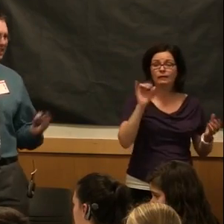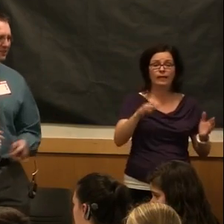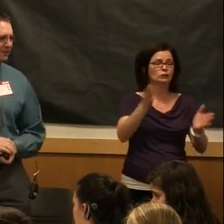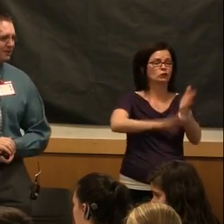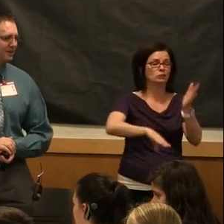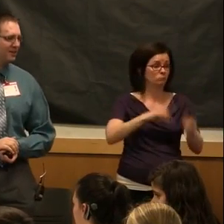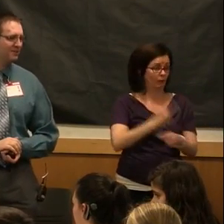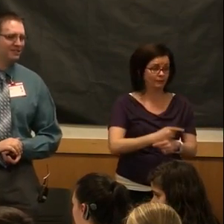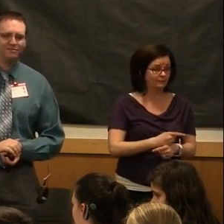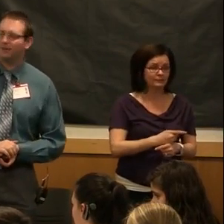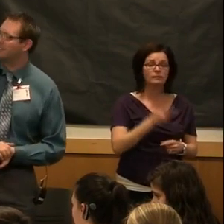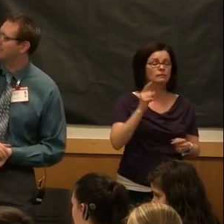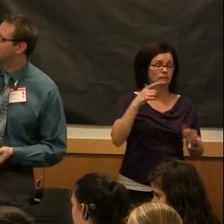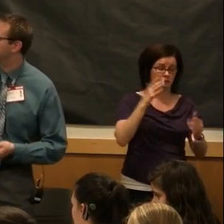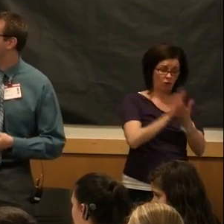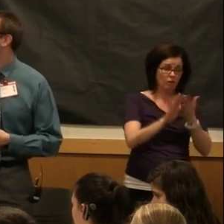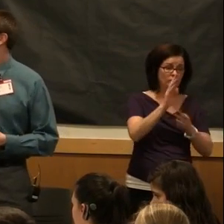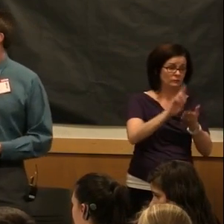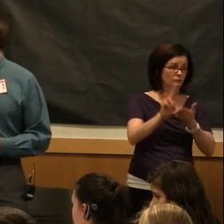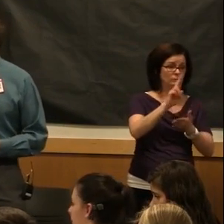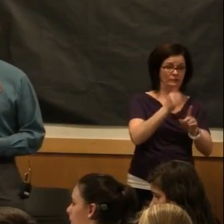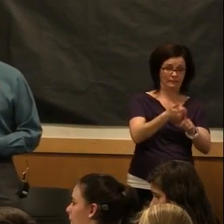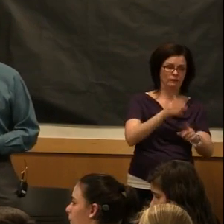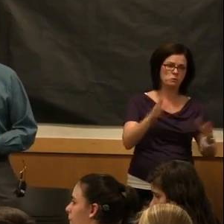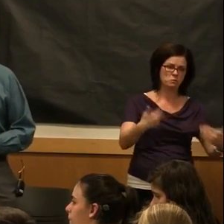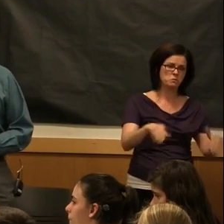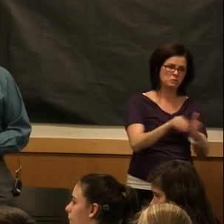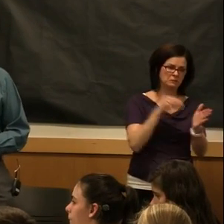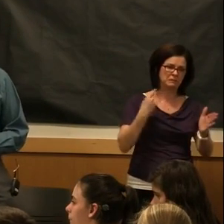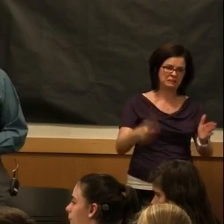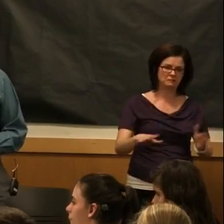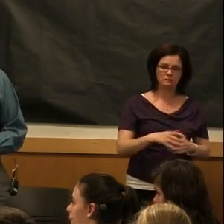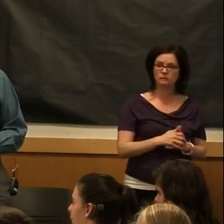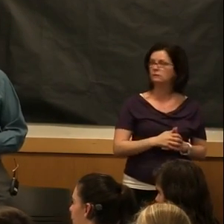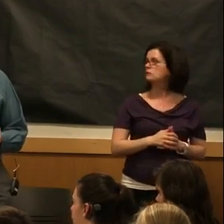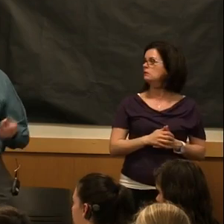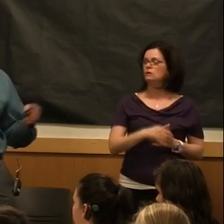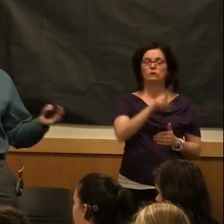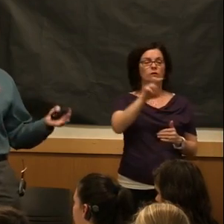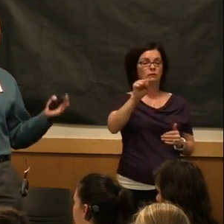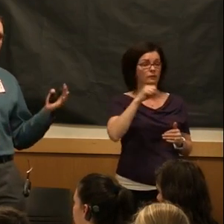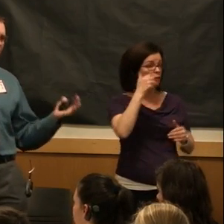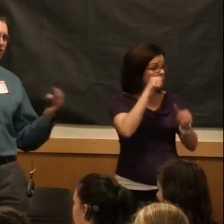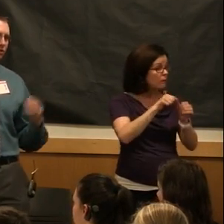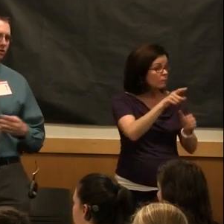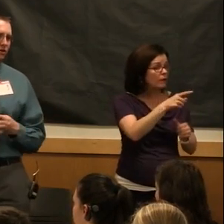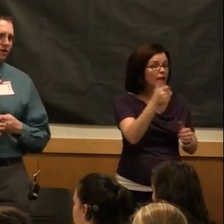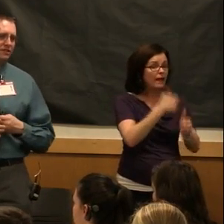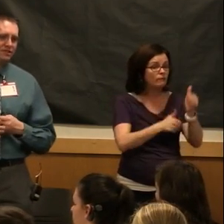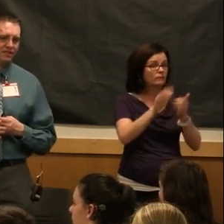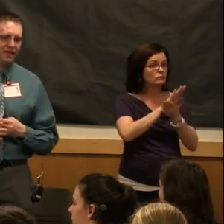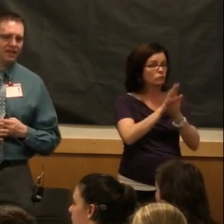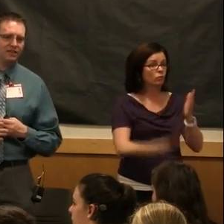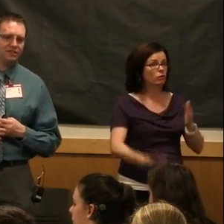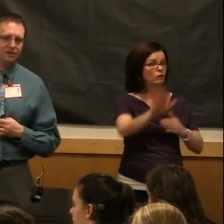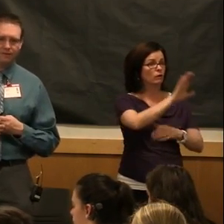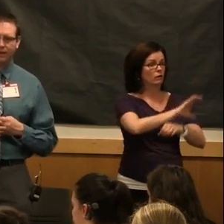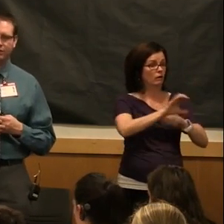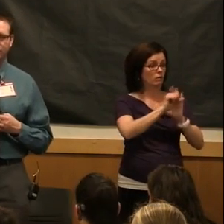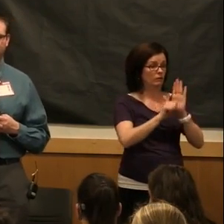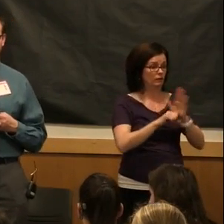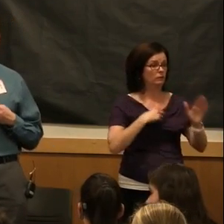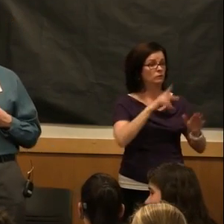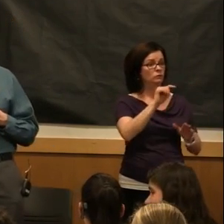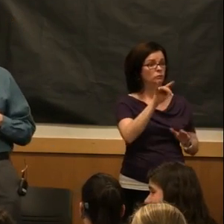It is going to be an expensive process. So what you're looking at at UCCS, and keep in mind that every school across the state is